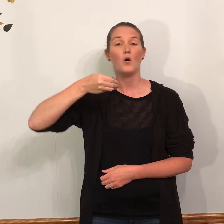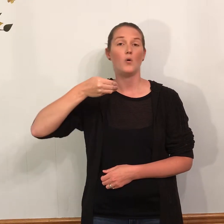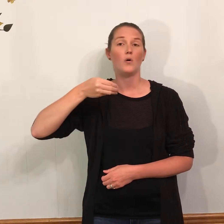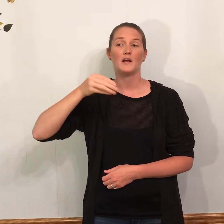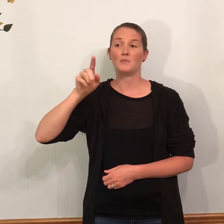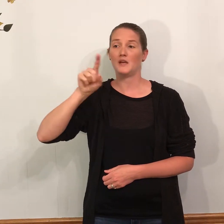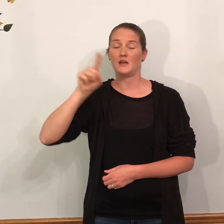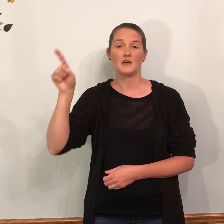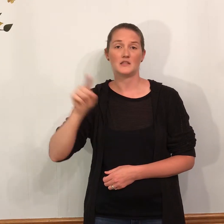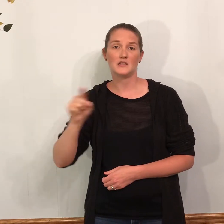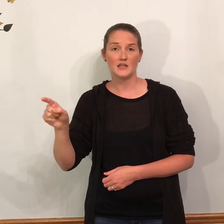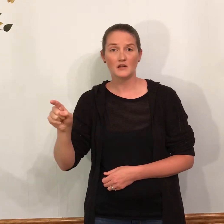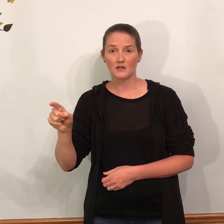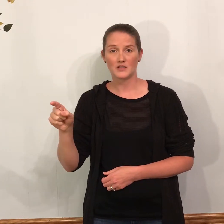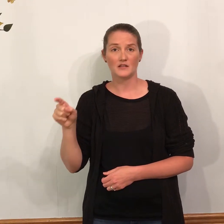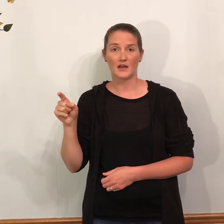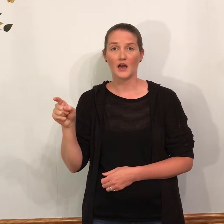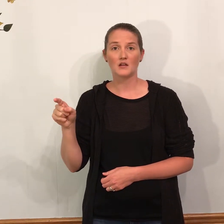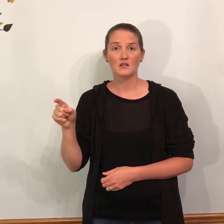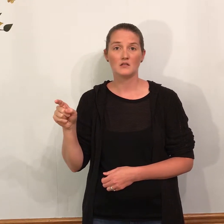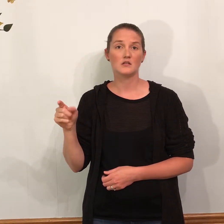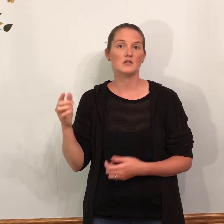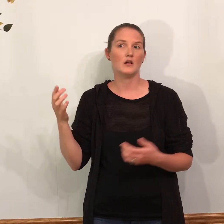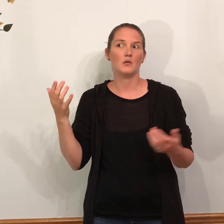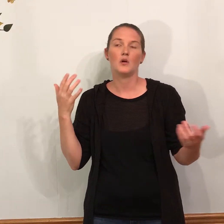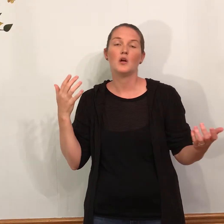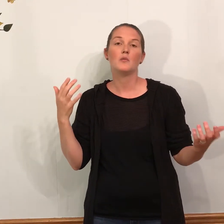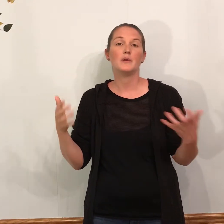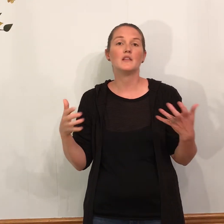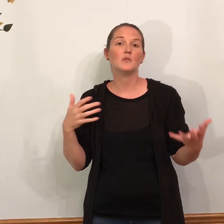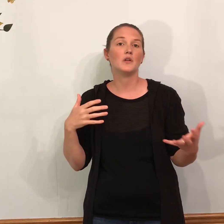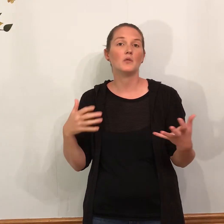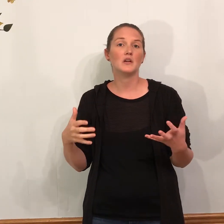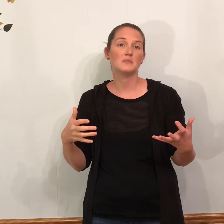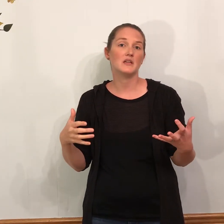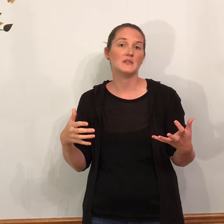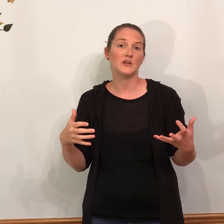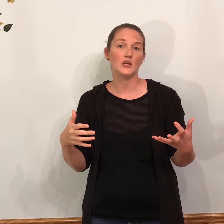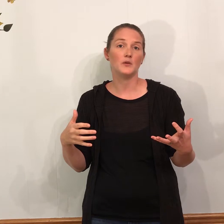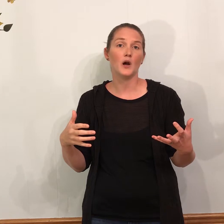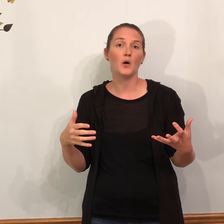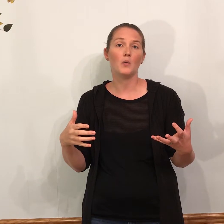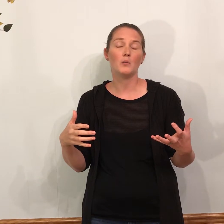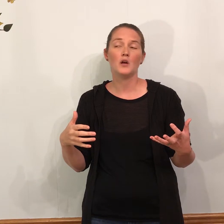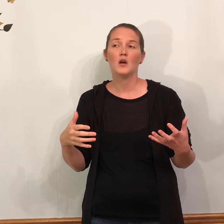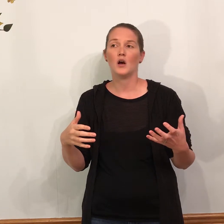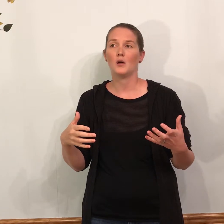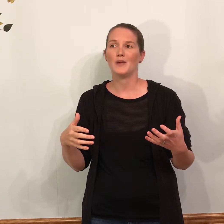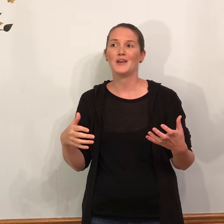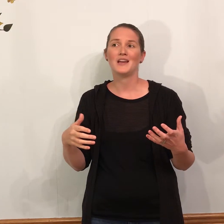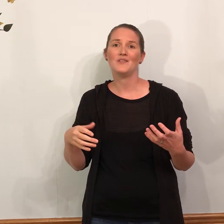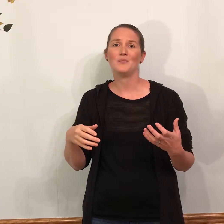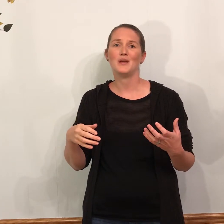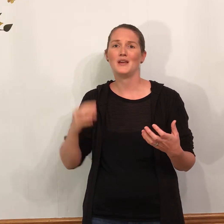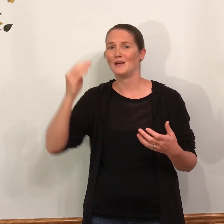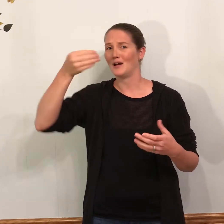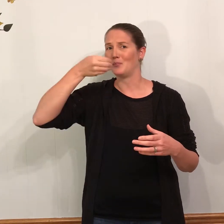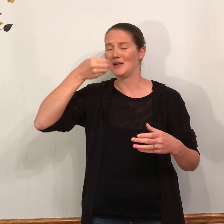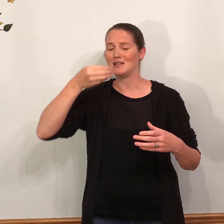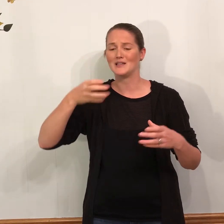Or it can be a Z. I've seen that. So pick the one that works best for you at home. It can even be a pizza.